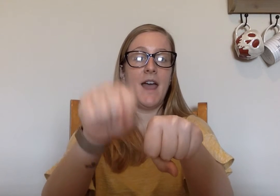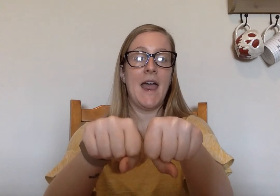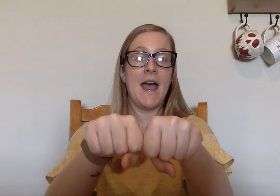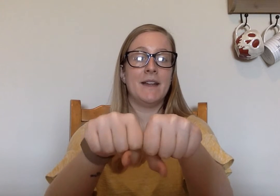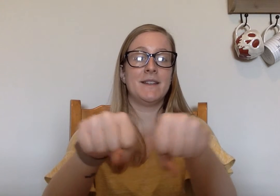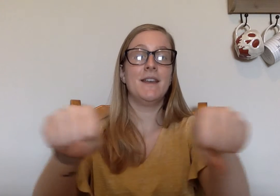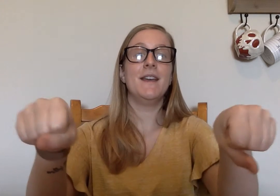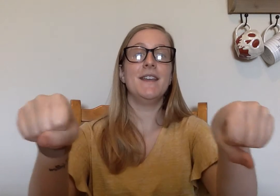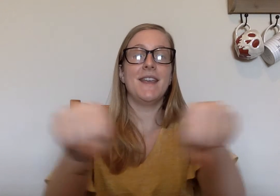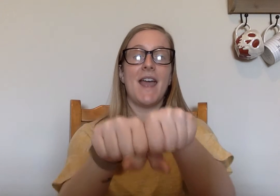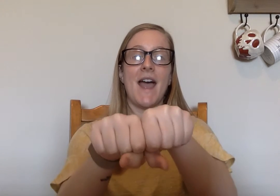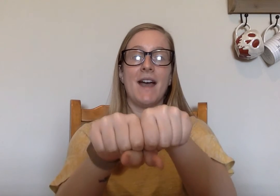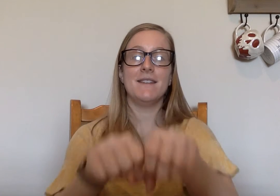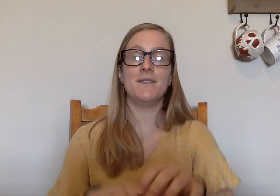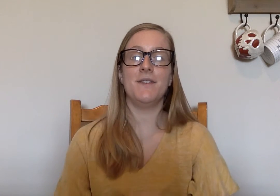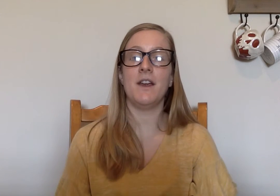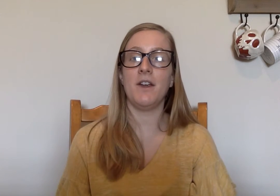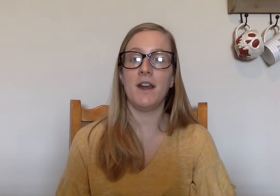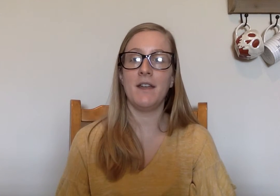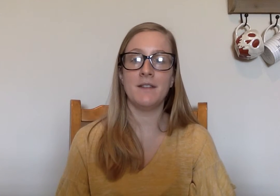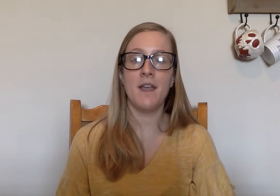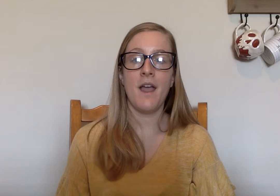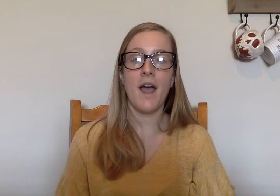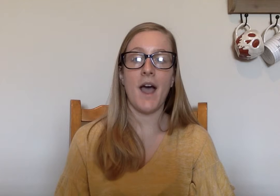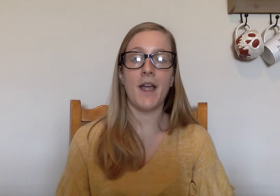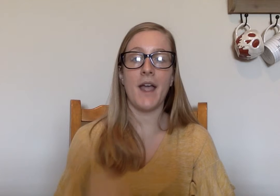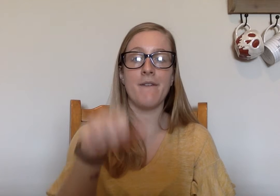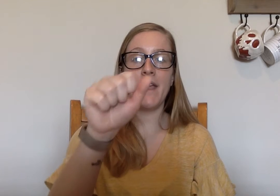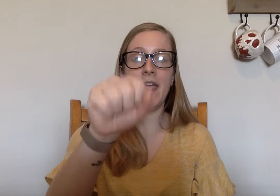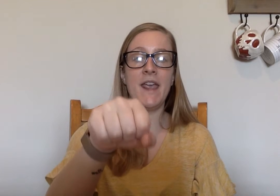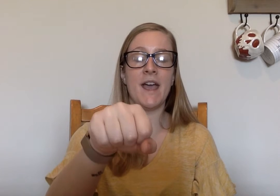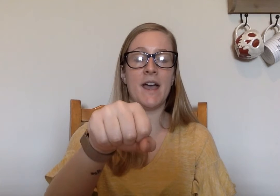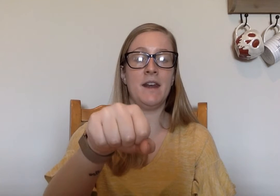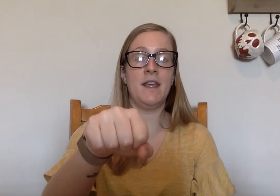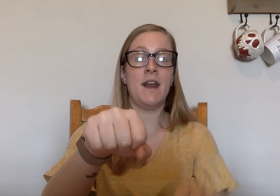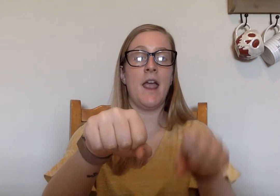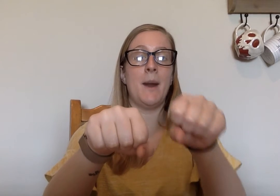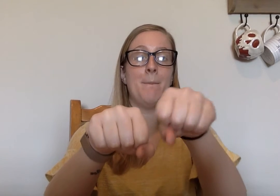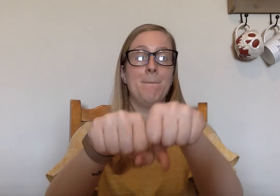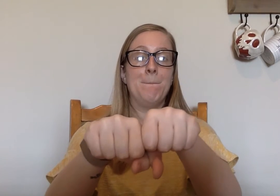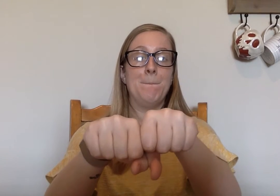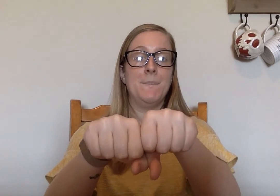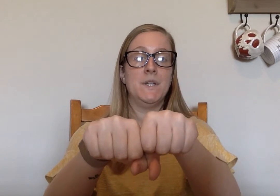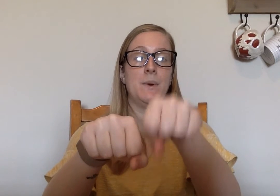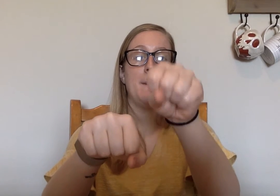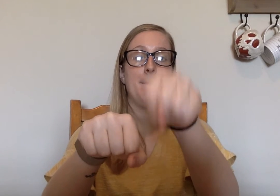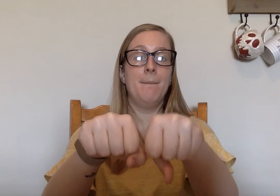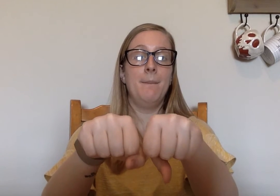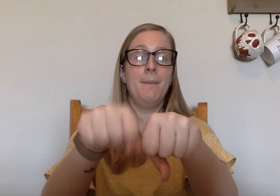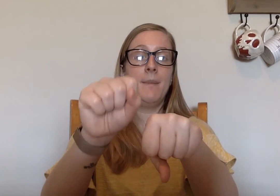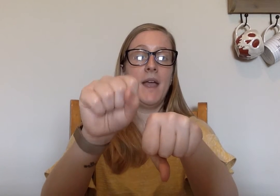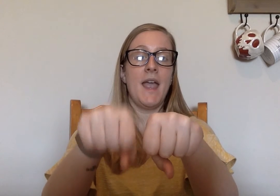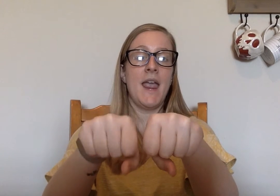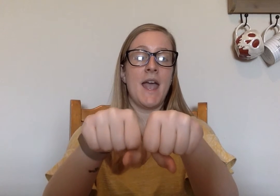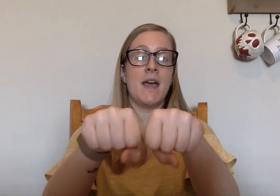At. Cat. Very nice. I have an and I add M to it. M. An.